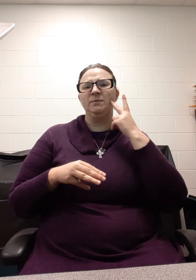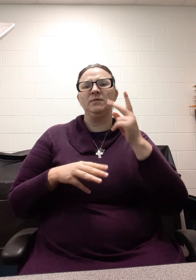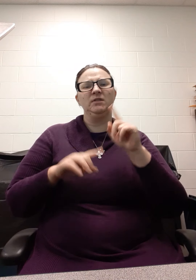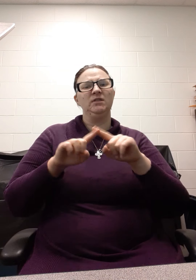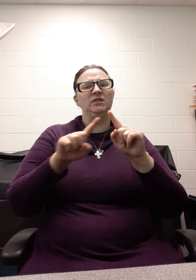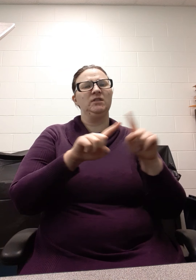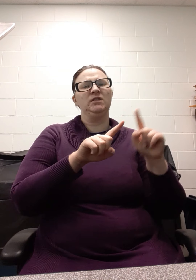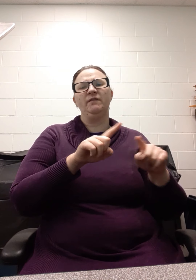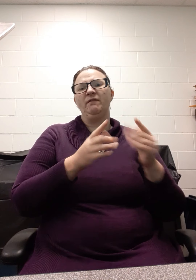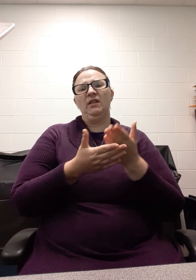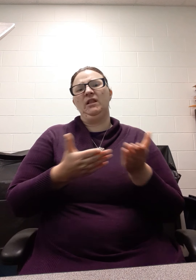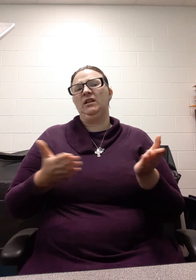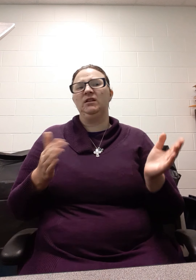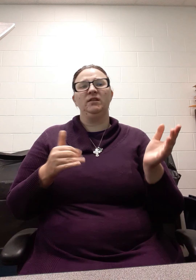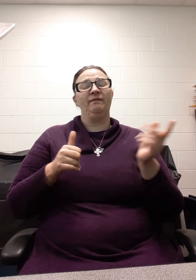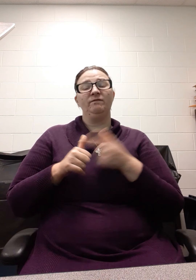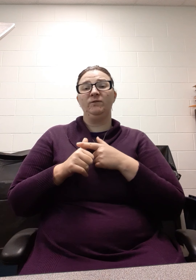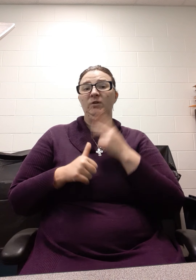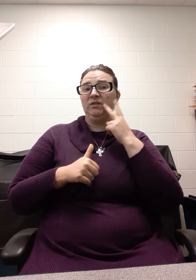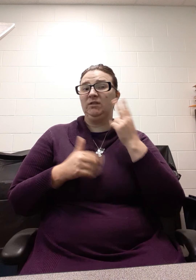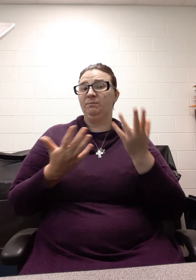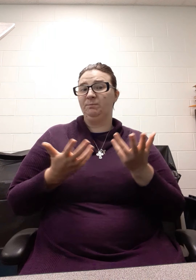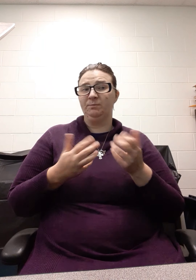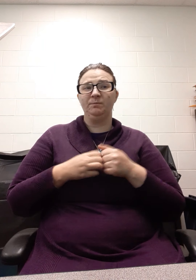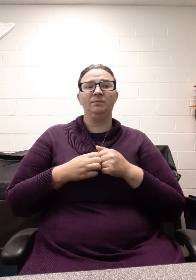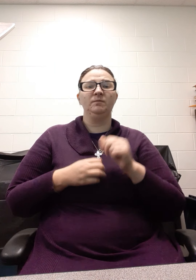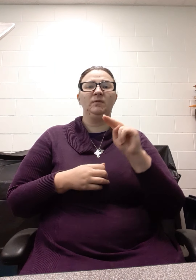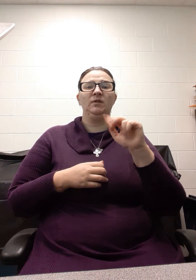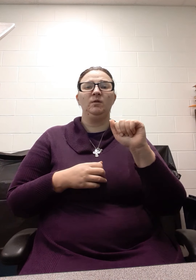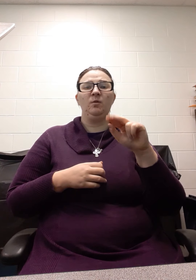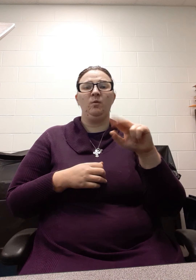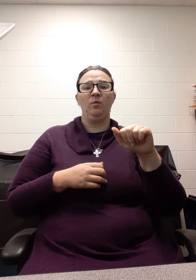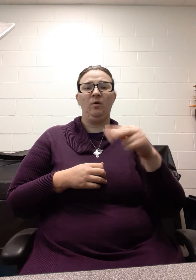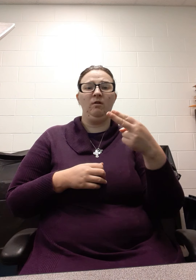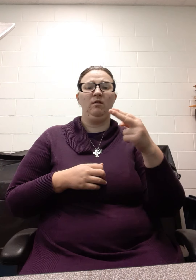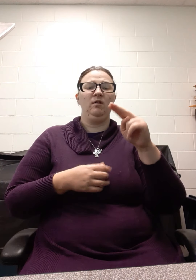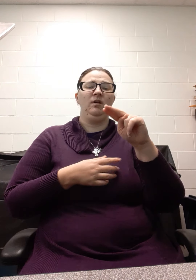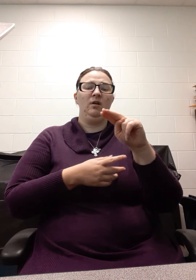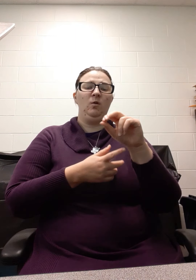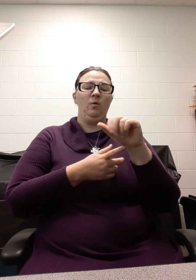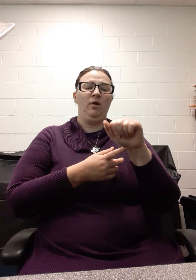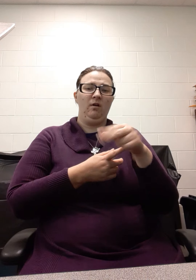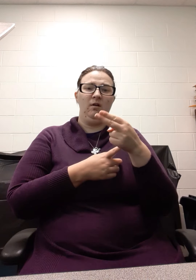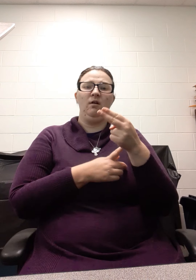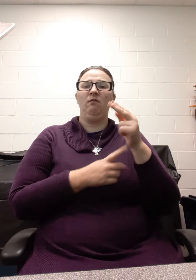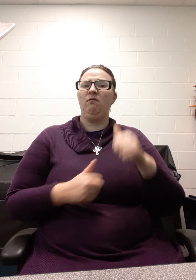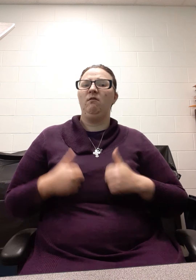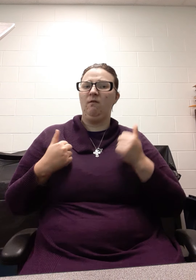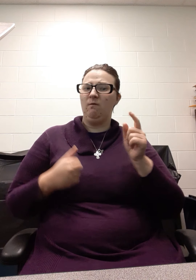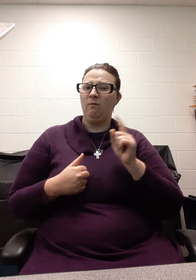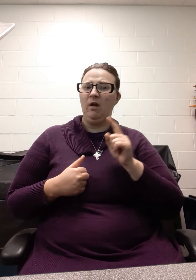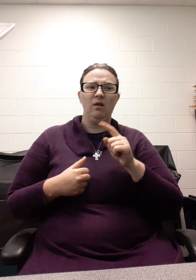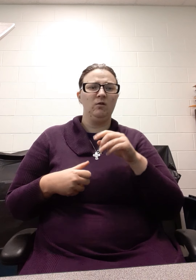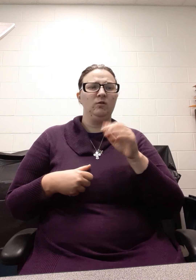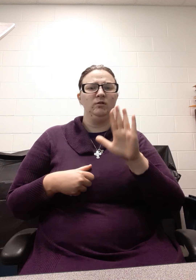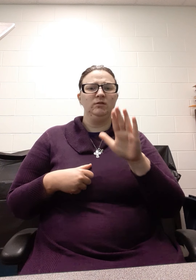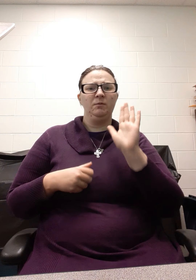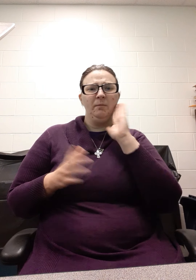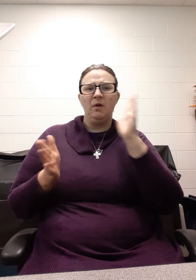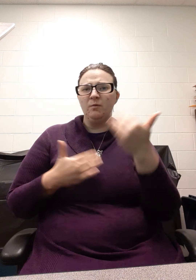first thing that the guests will see is Noah's living quarters. So we've set up a living quarters for Noah and his wife and then